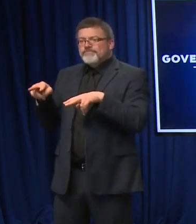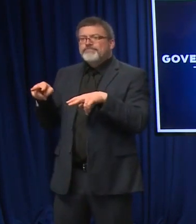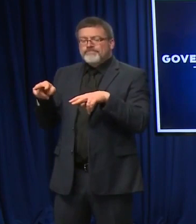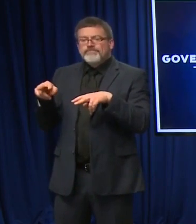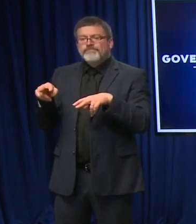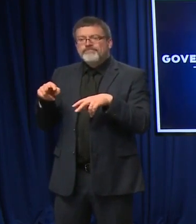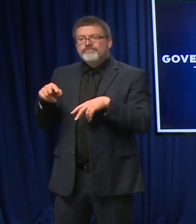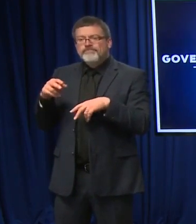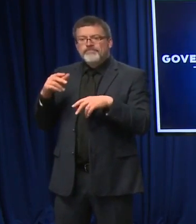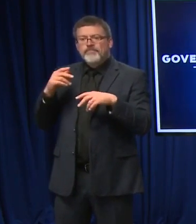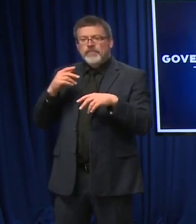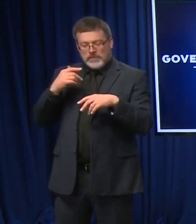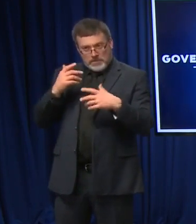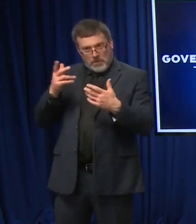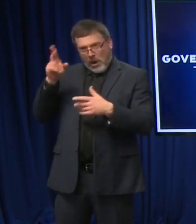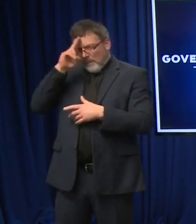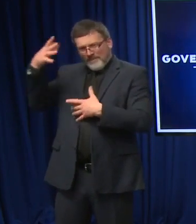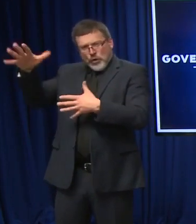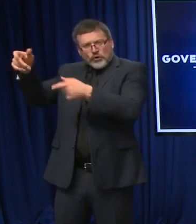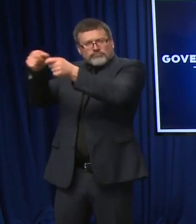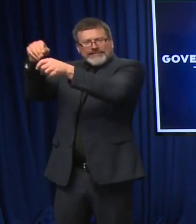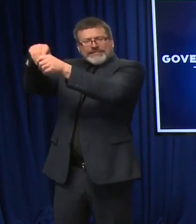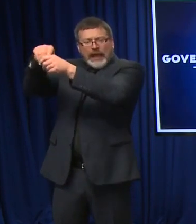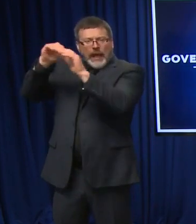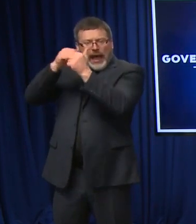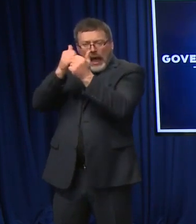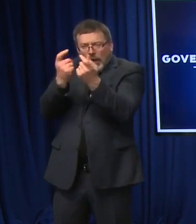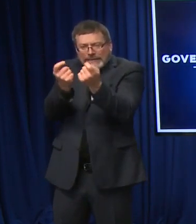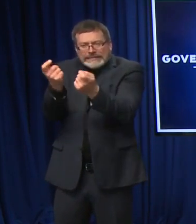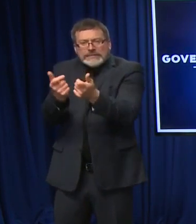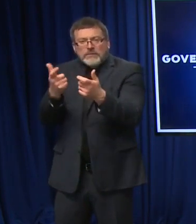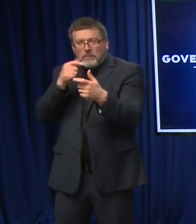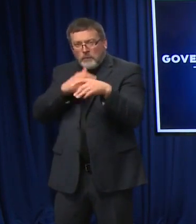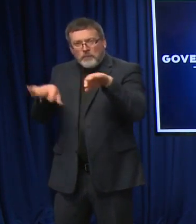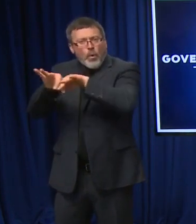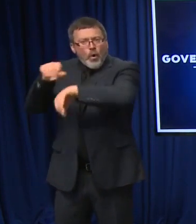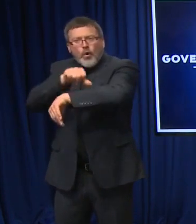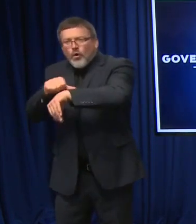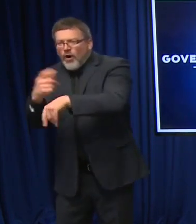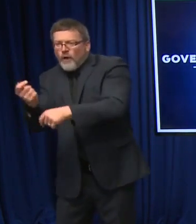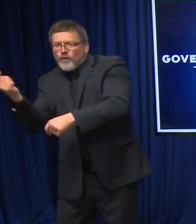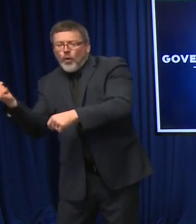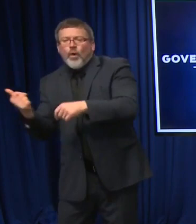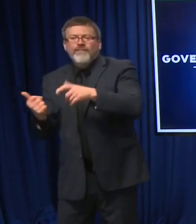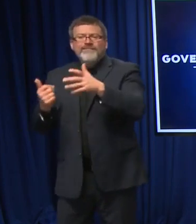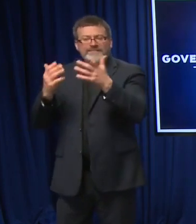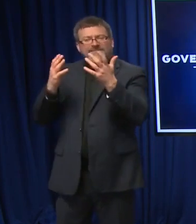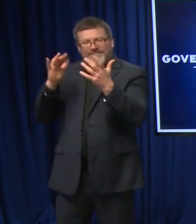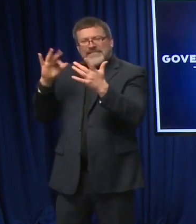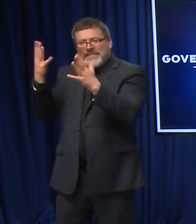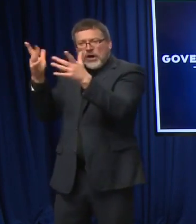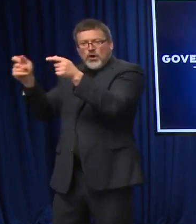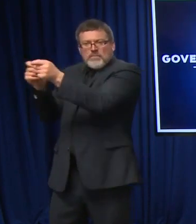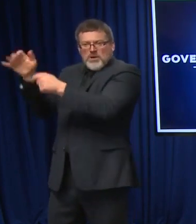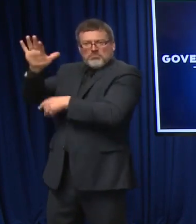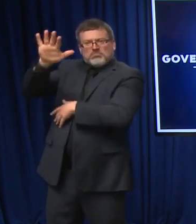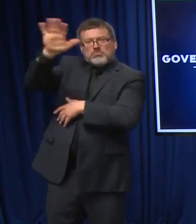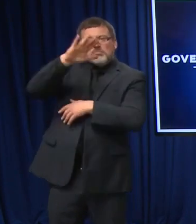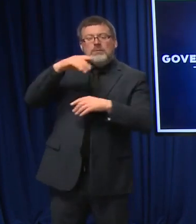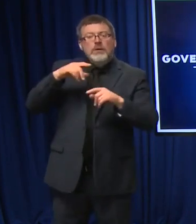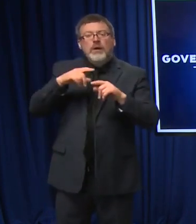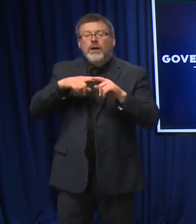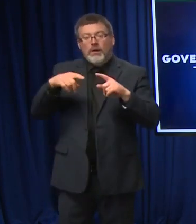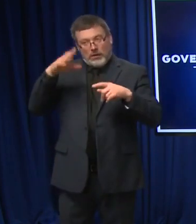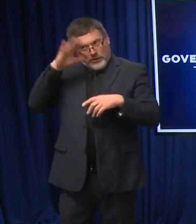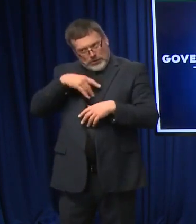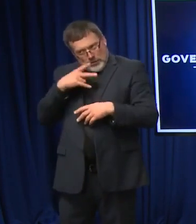of procedures that they're doing. We hear of longer wait times within the hospitals for folks that aren't even in there for a COVID issue, right? It has a real domino effect,